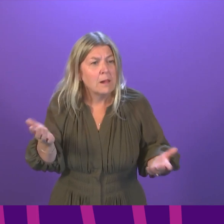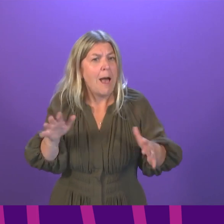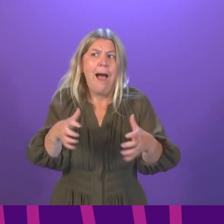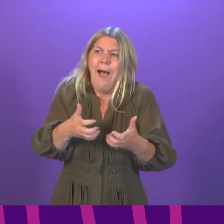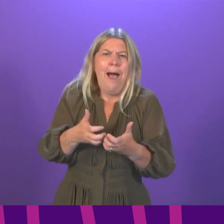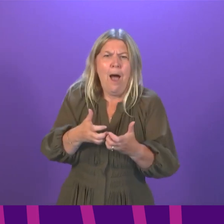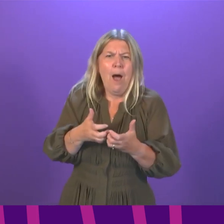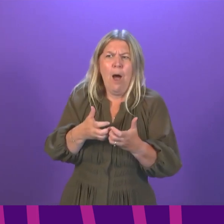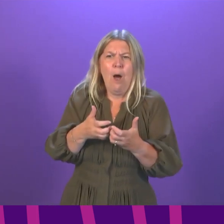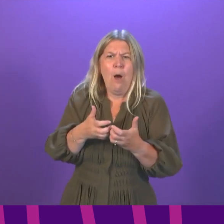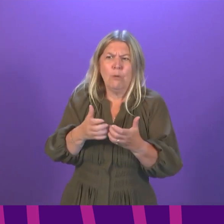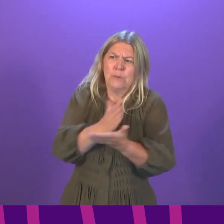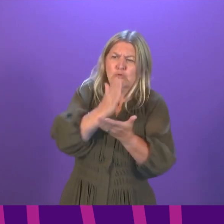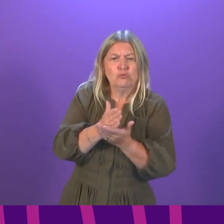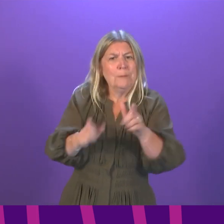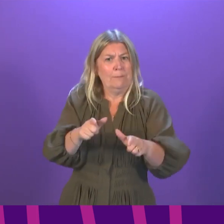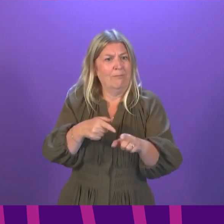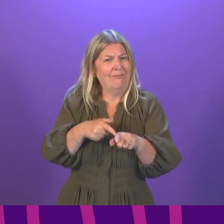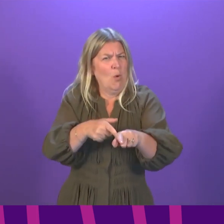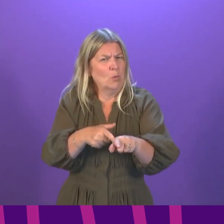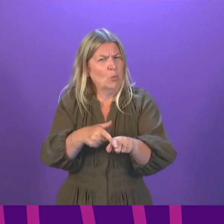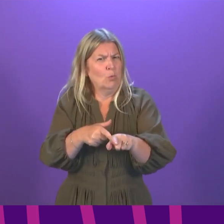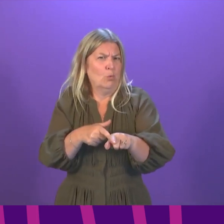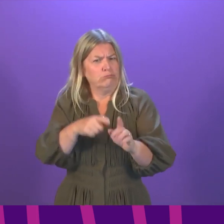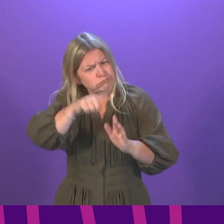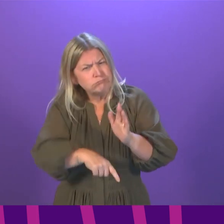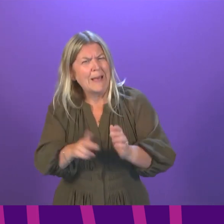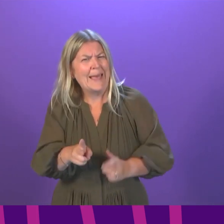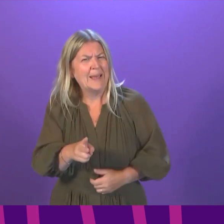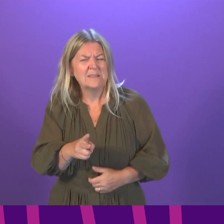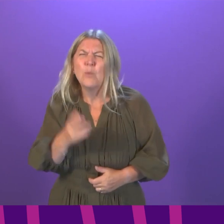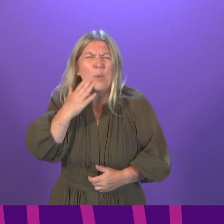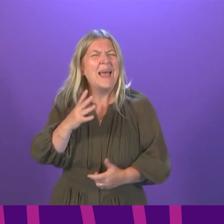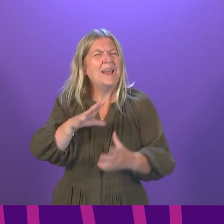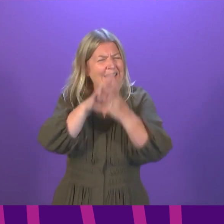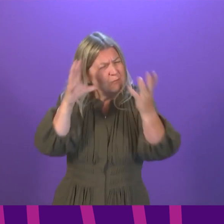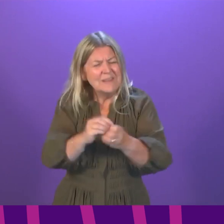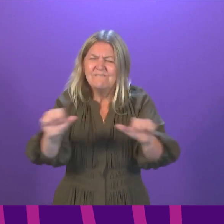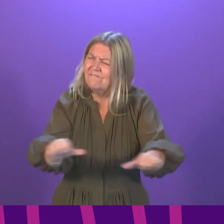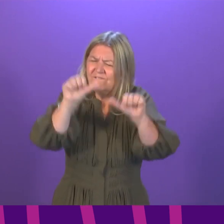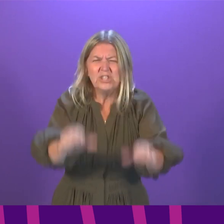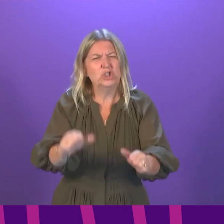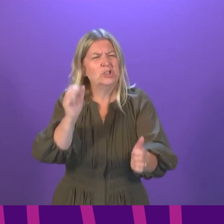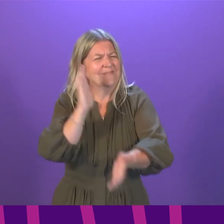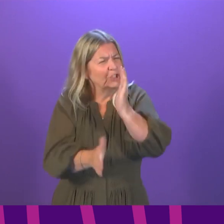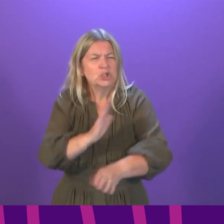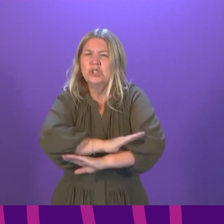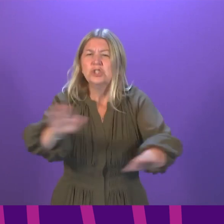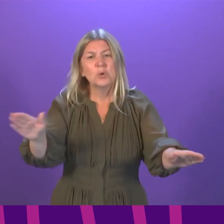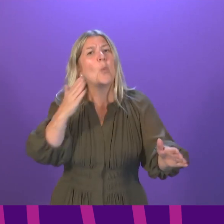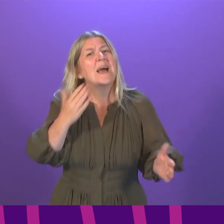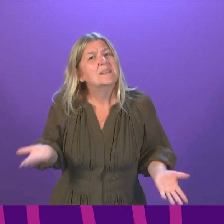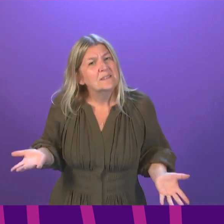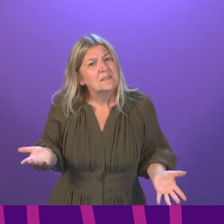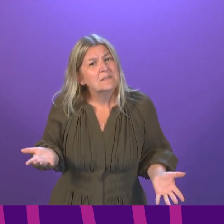When will the limbo on social distancing end, so that all the barriers are removed? And finally, can I ask the First